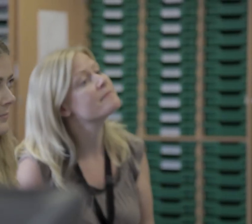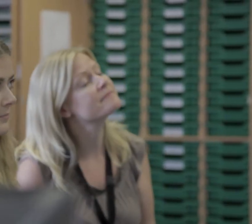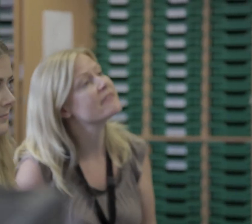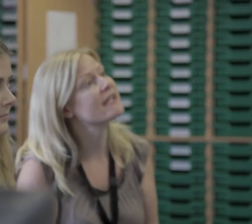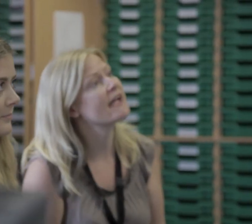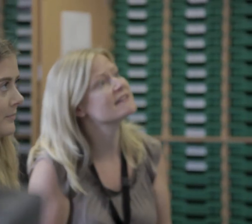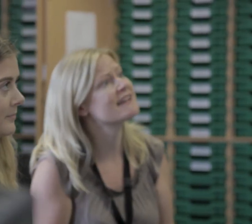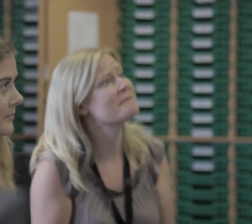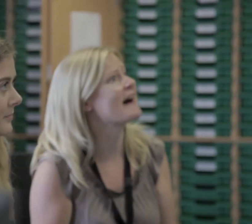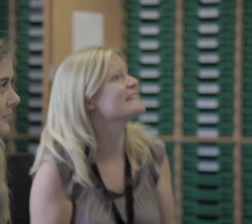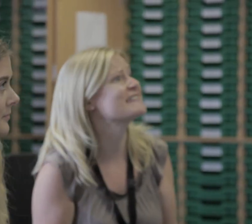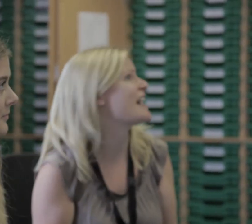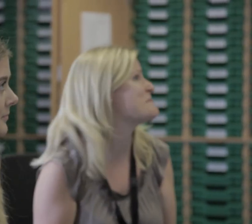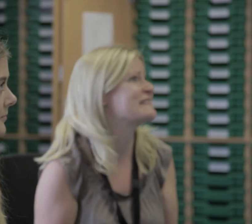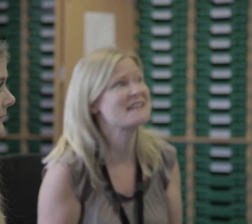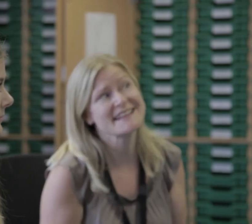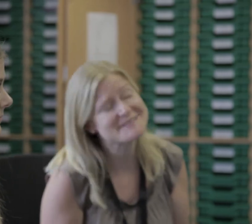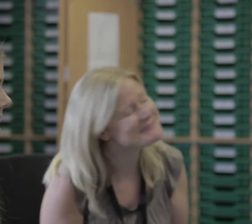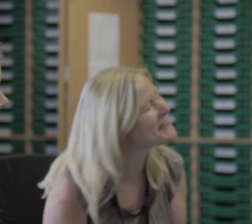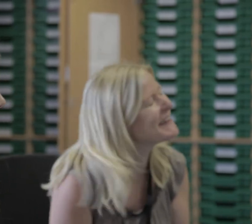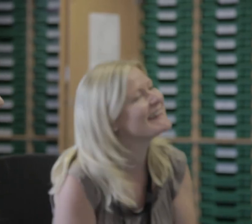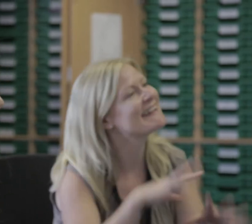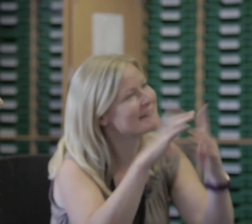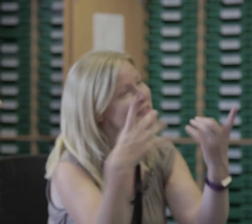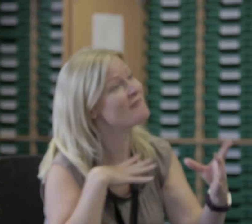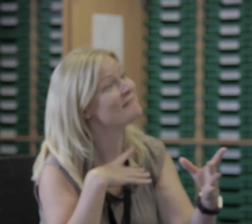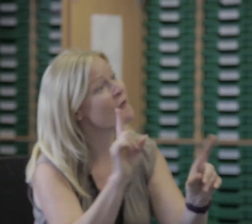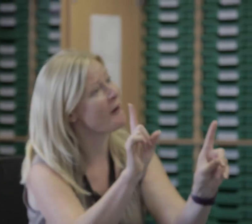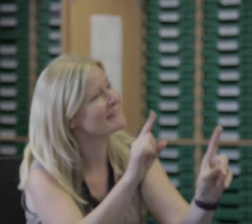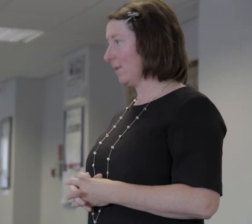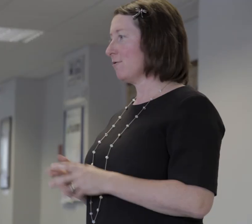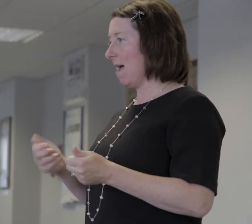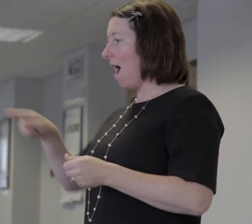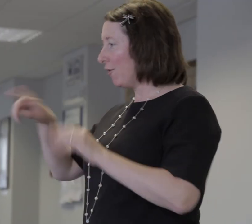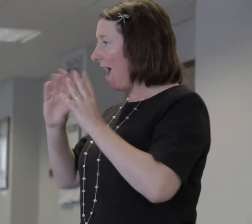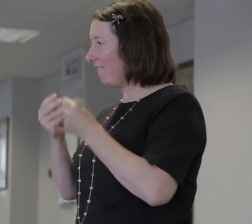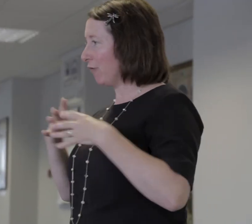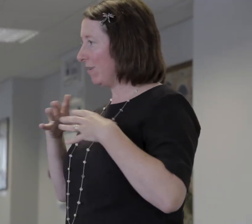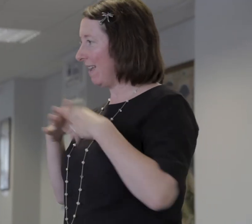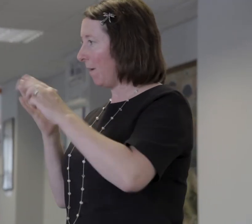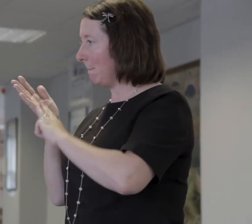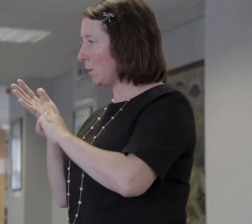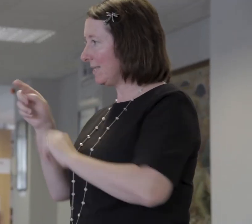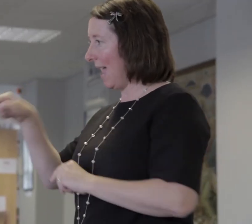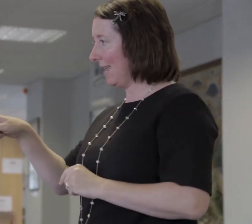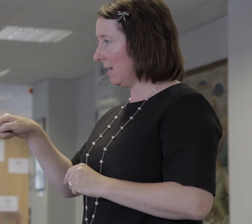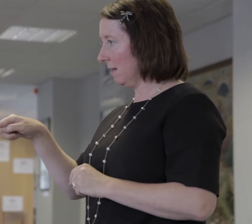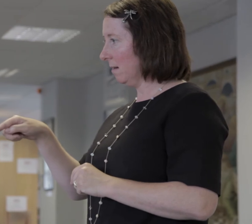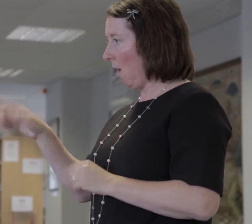all the teachers because it just raises the profile of the organization definitely yeah if IBSL wanted to recruit more